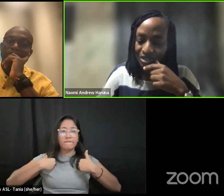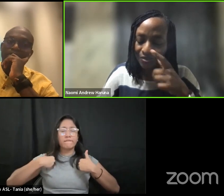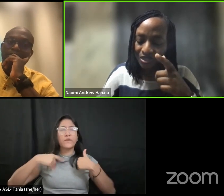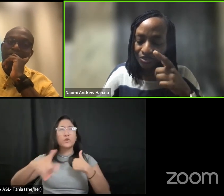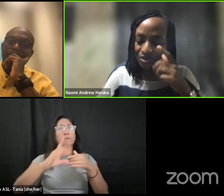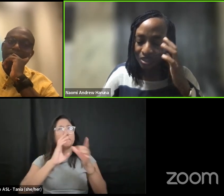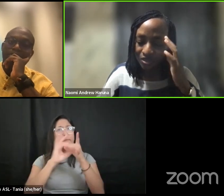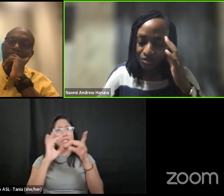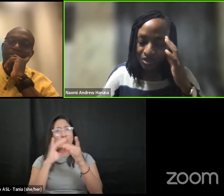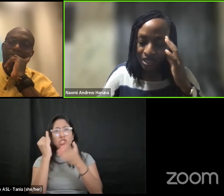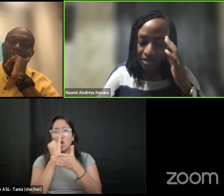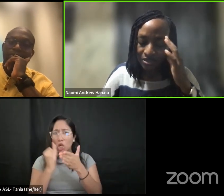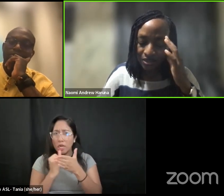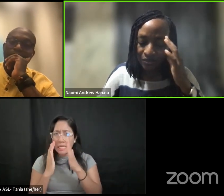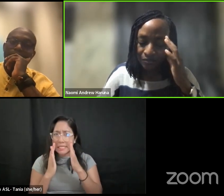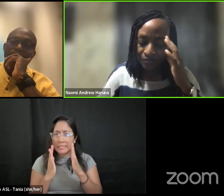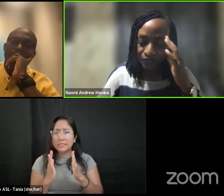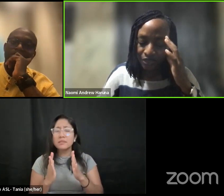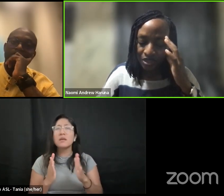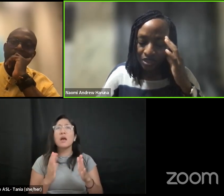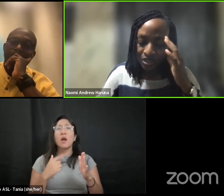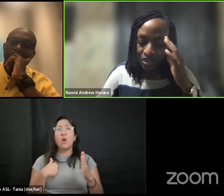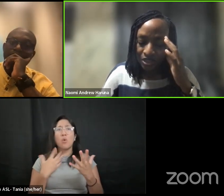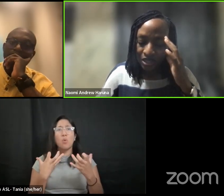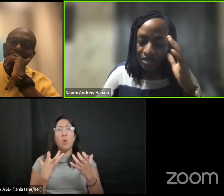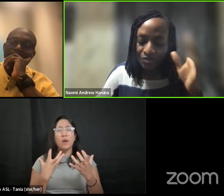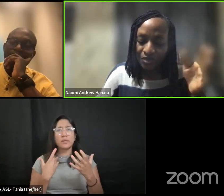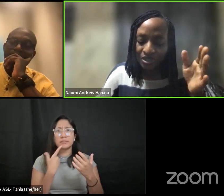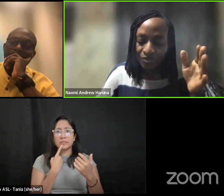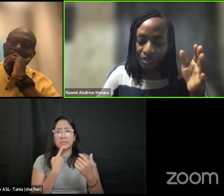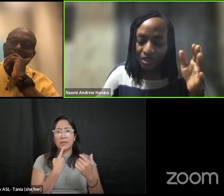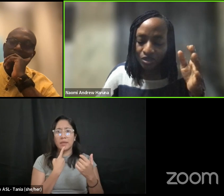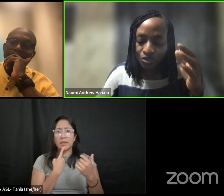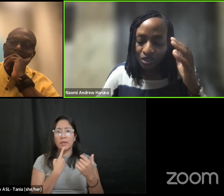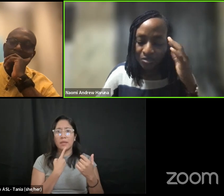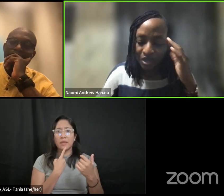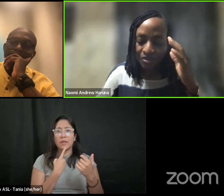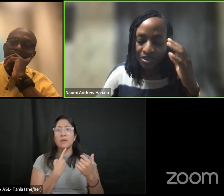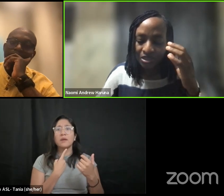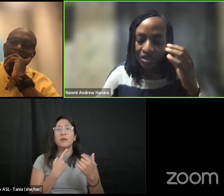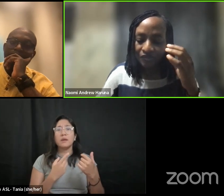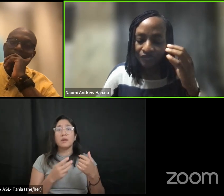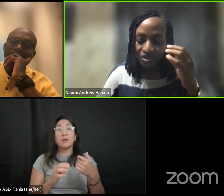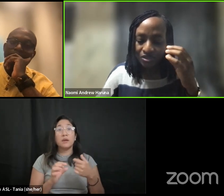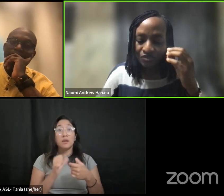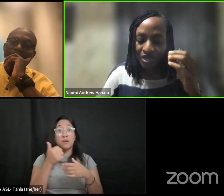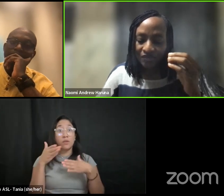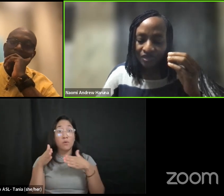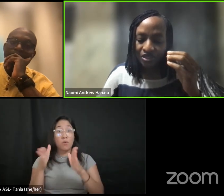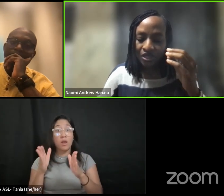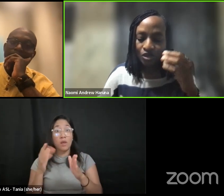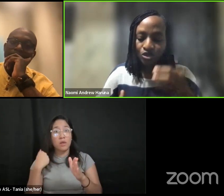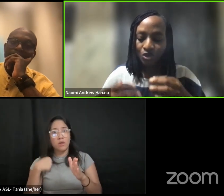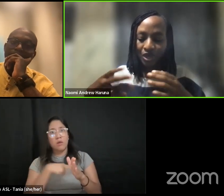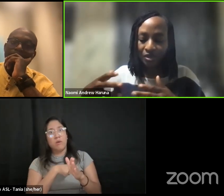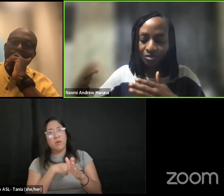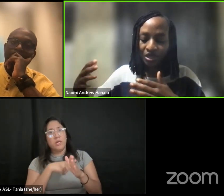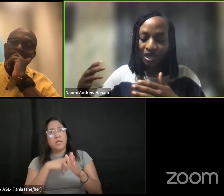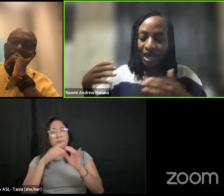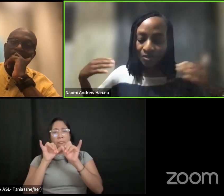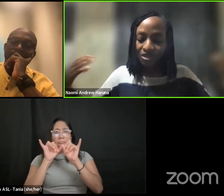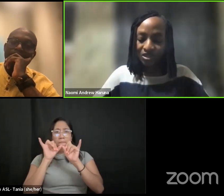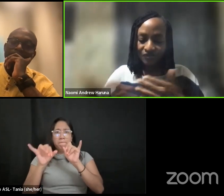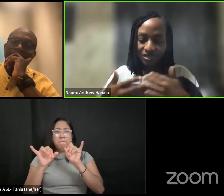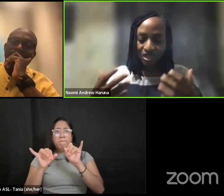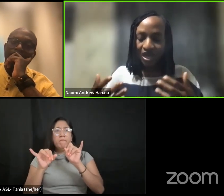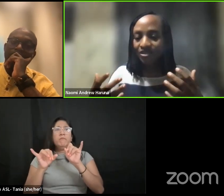i was i wanted to tell you that um another way that we can also keep ourselves relevant and also help